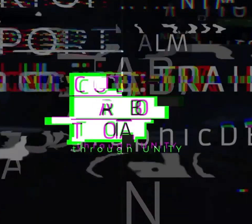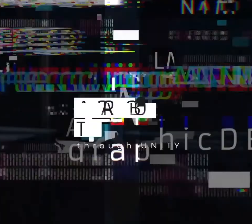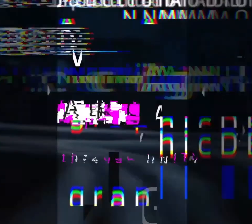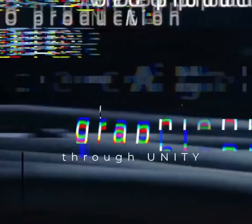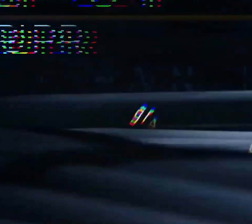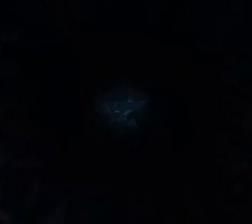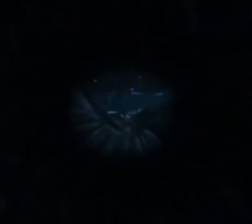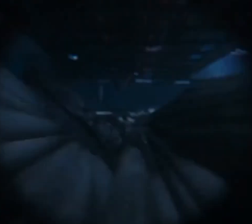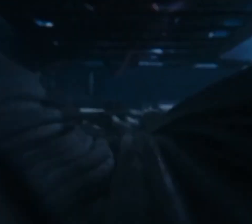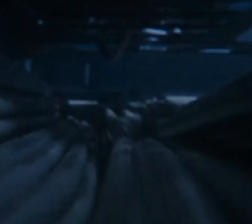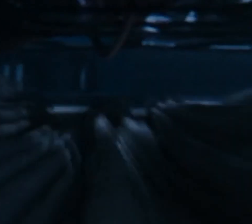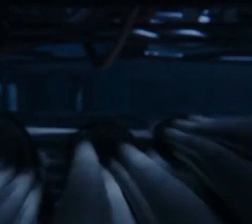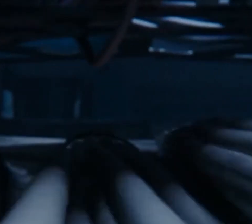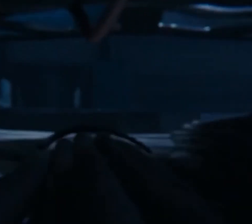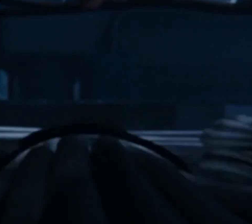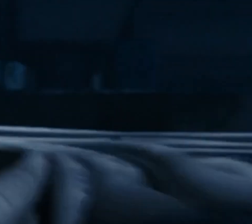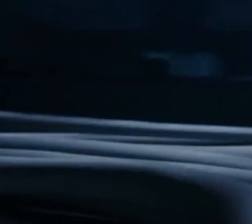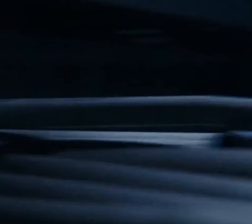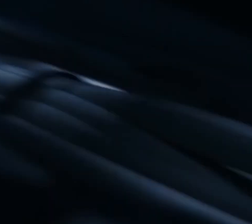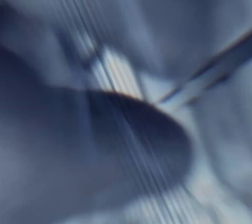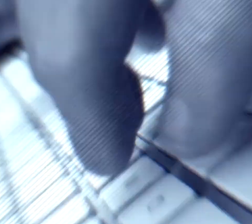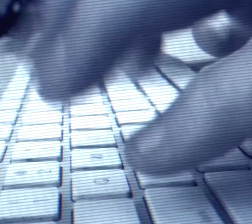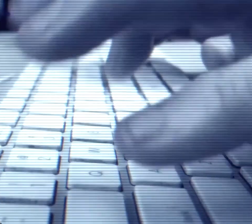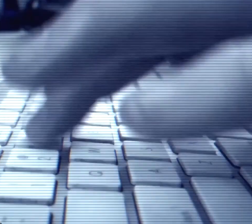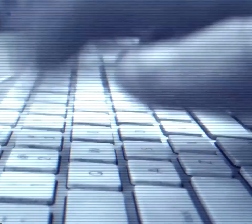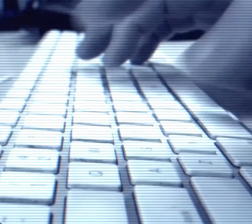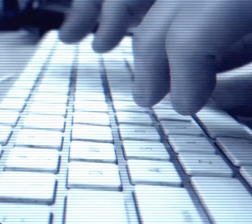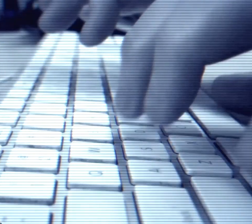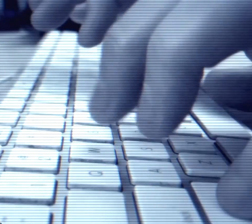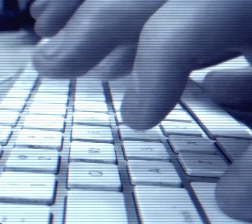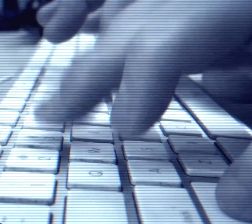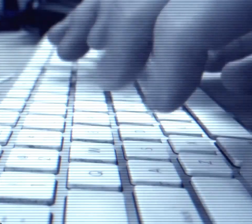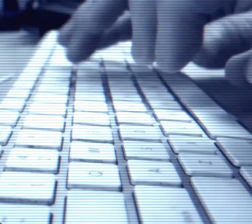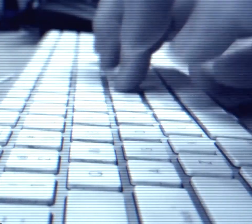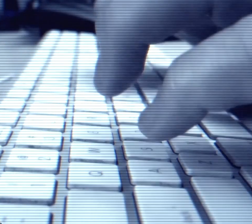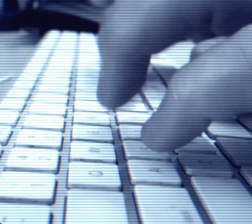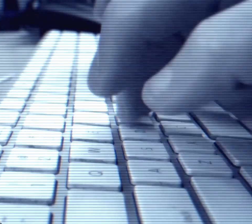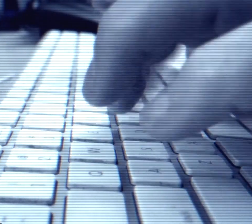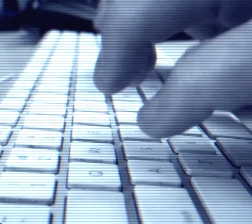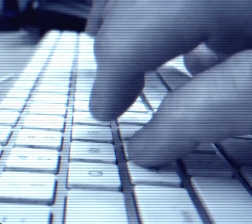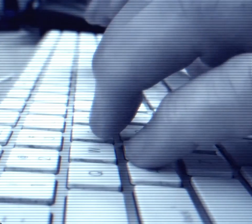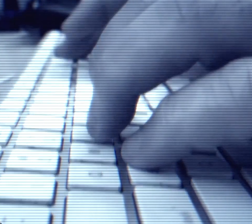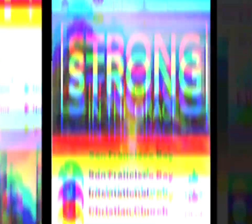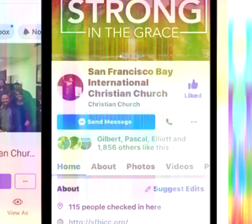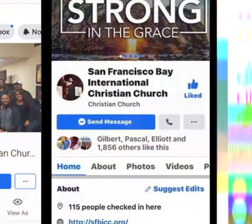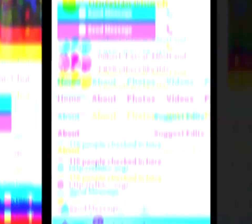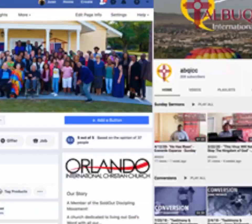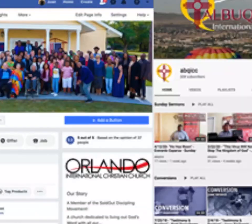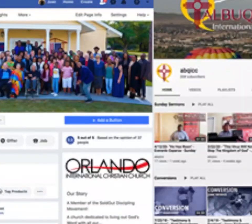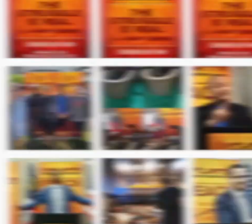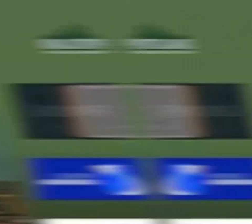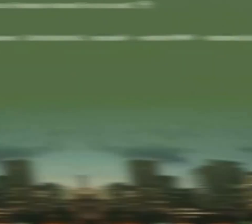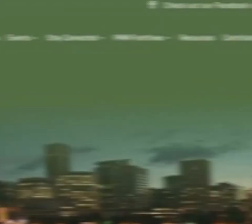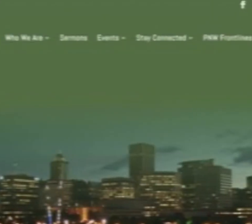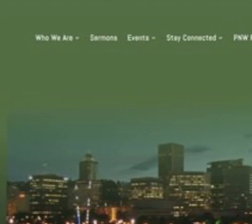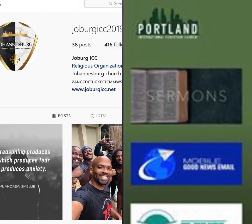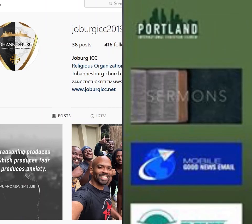you're